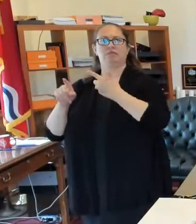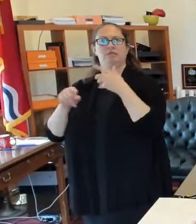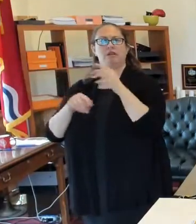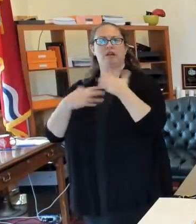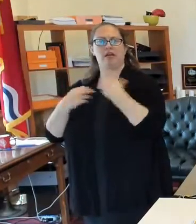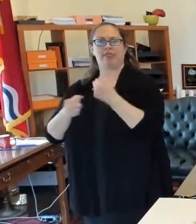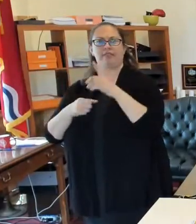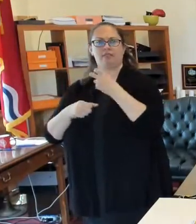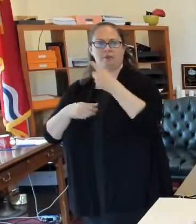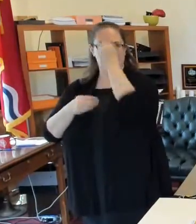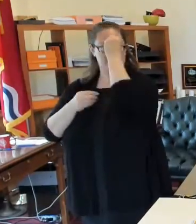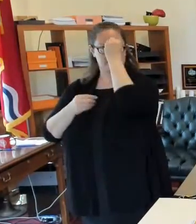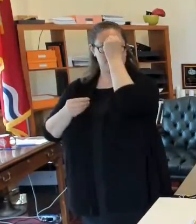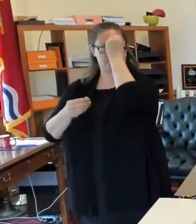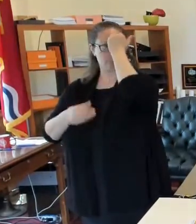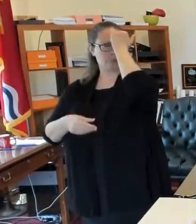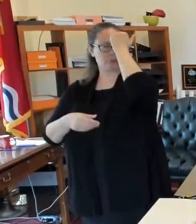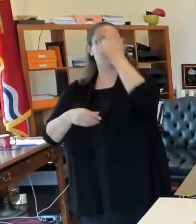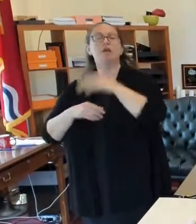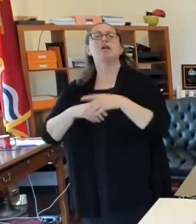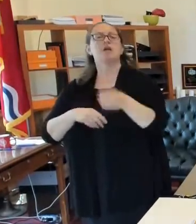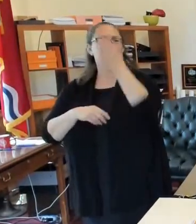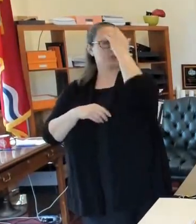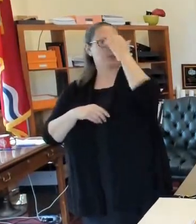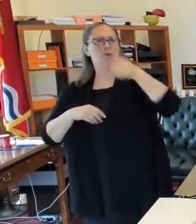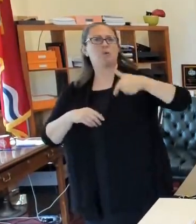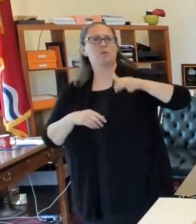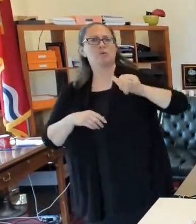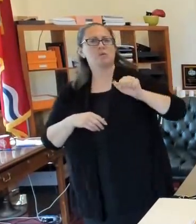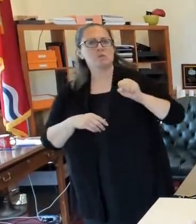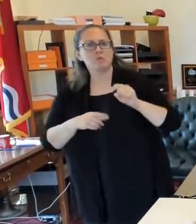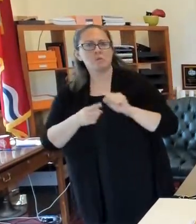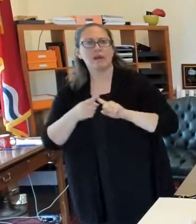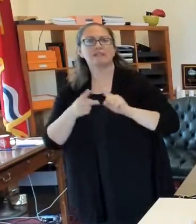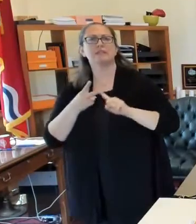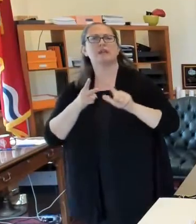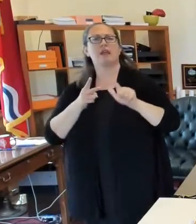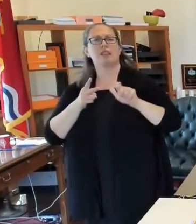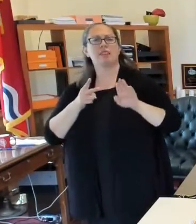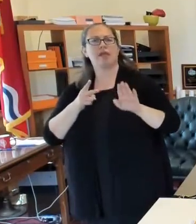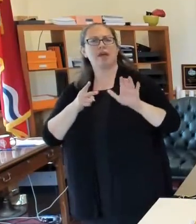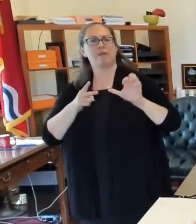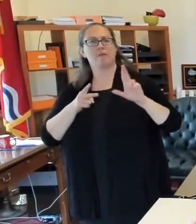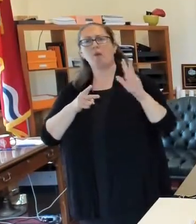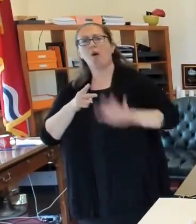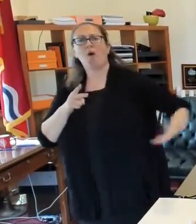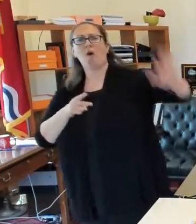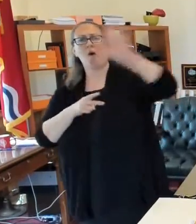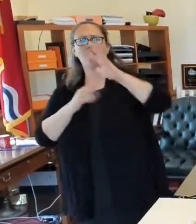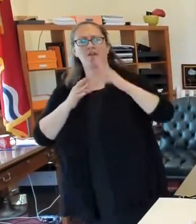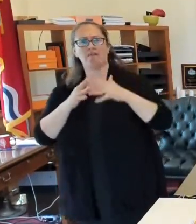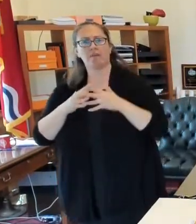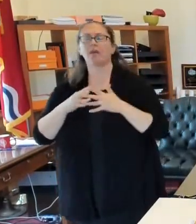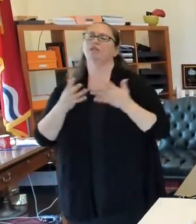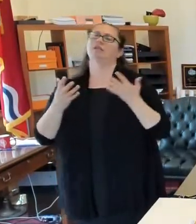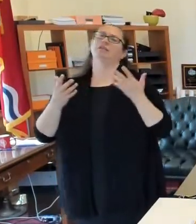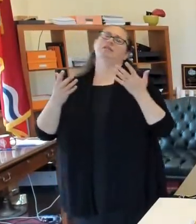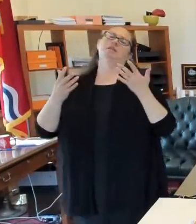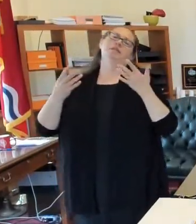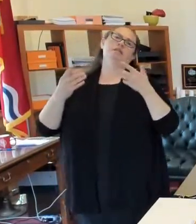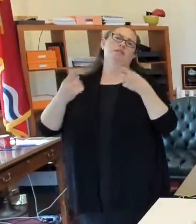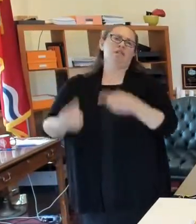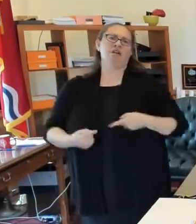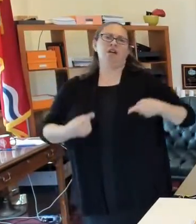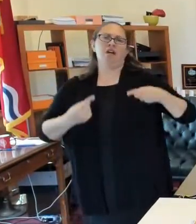all know that across the country, Quest and LabCorp, primarily the two big labs are having real difficulty